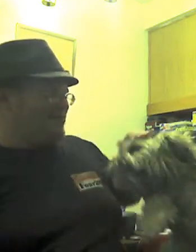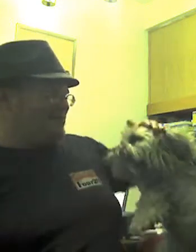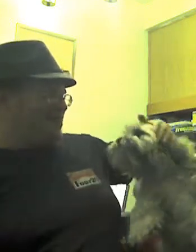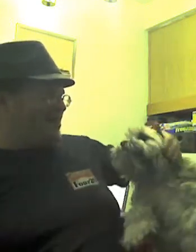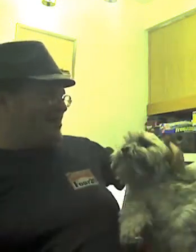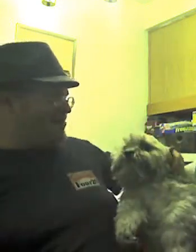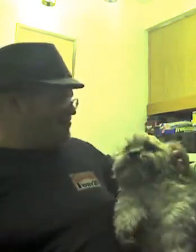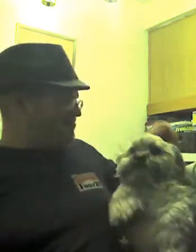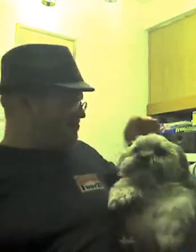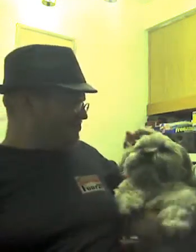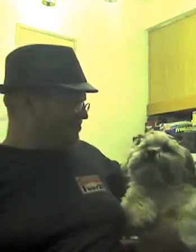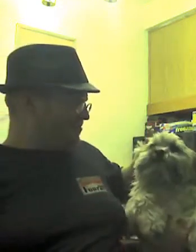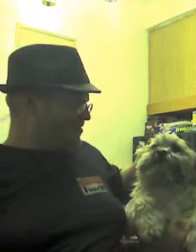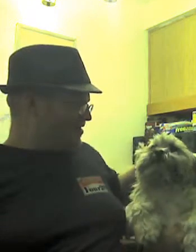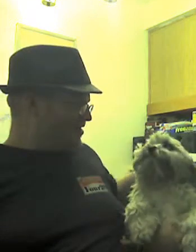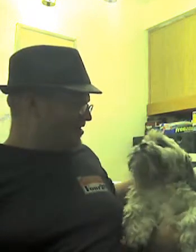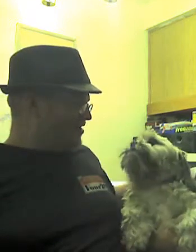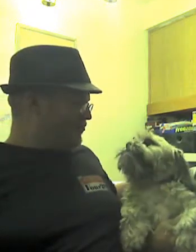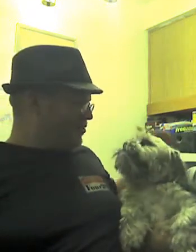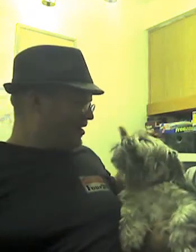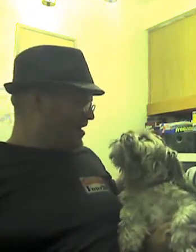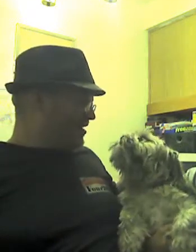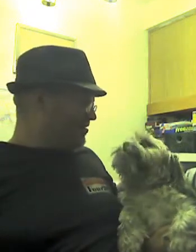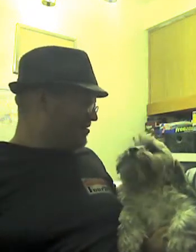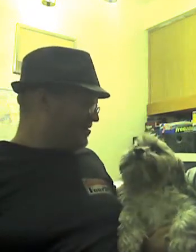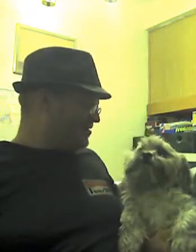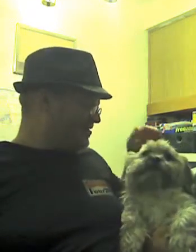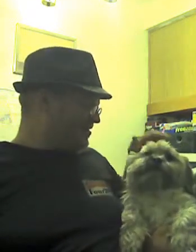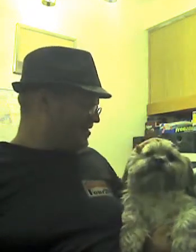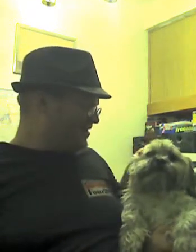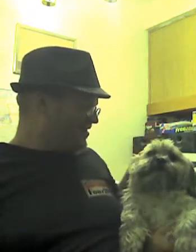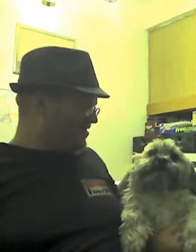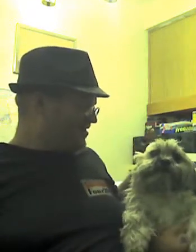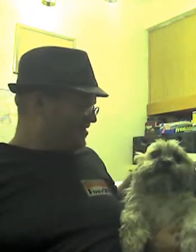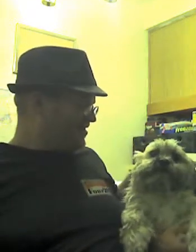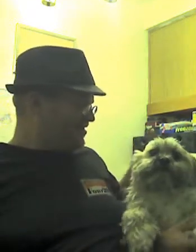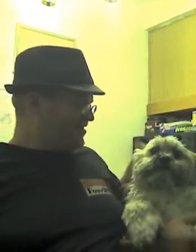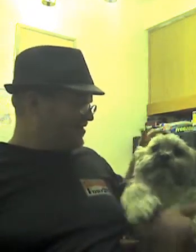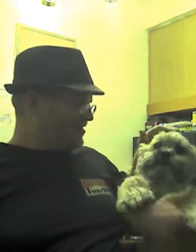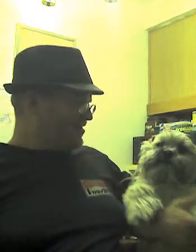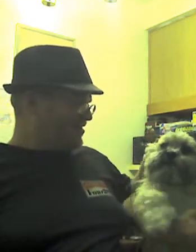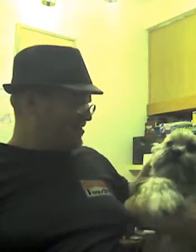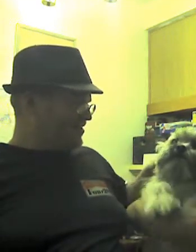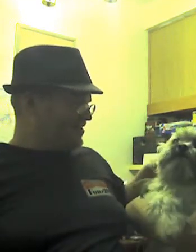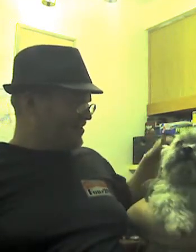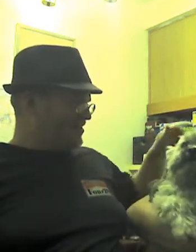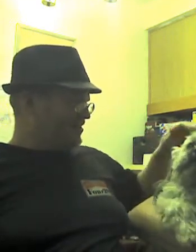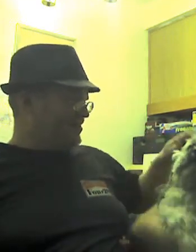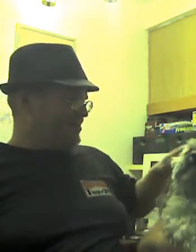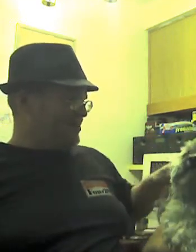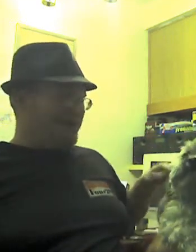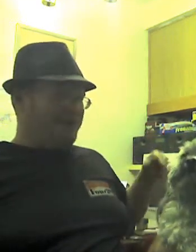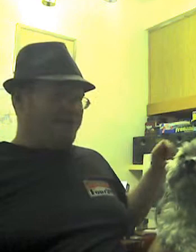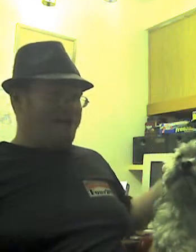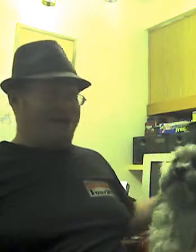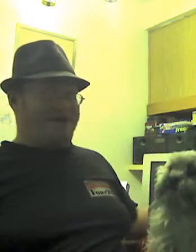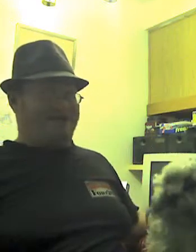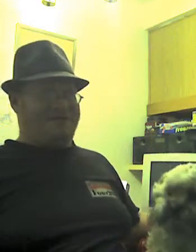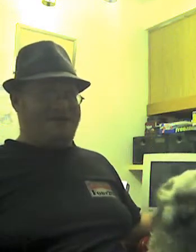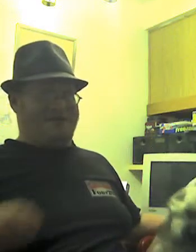beating the 49ers, so it would be 49ers-Patriots instead, you know. Yeah, and he'd probably also write